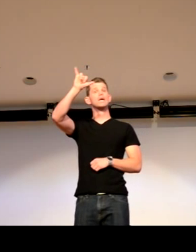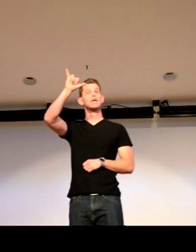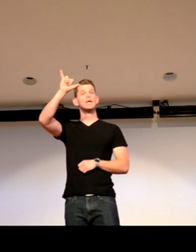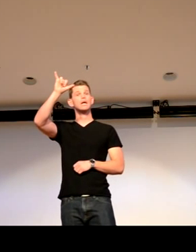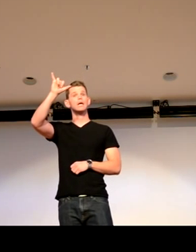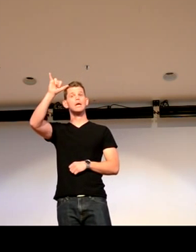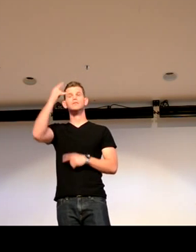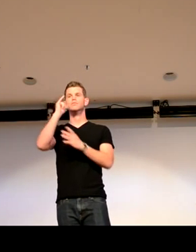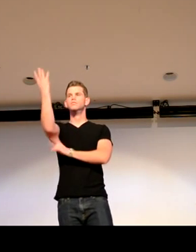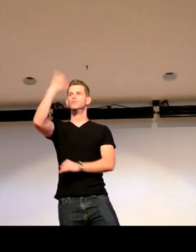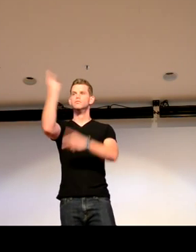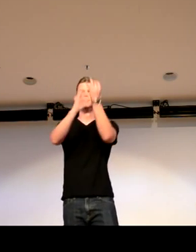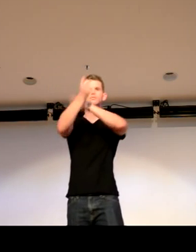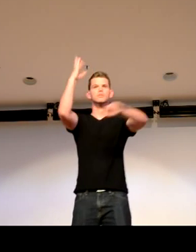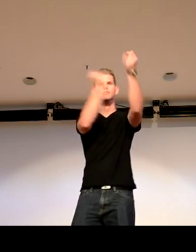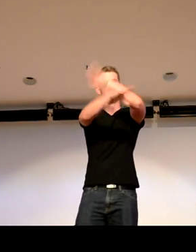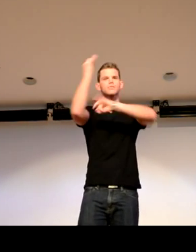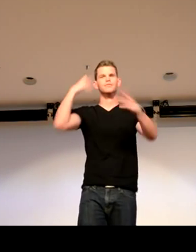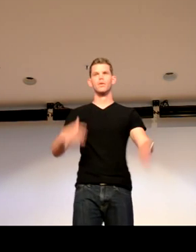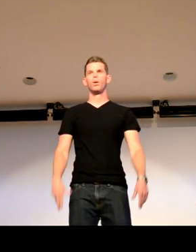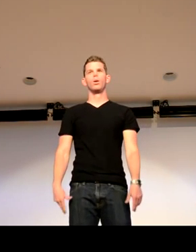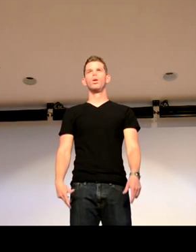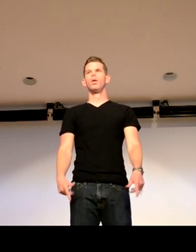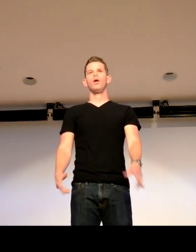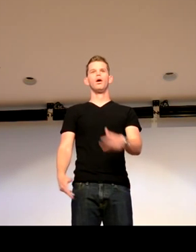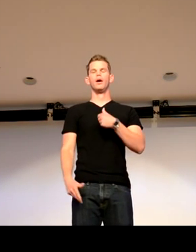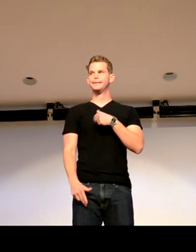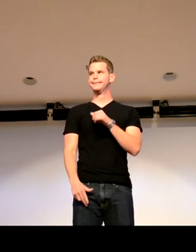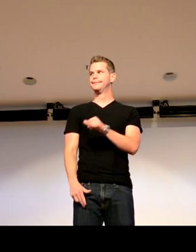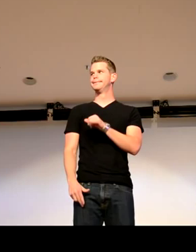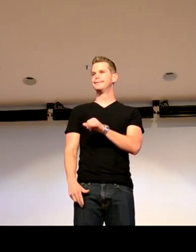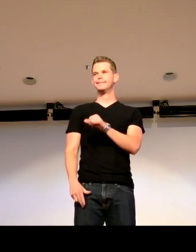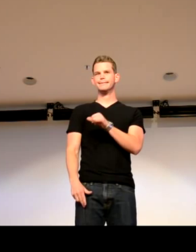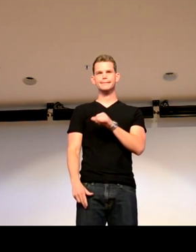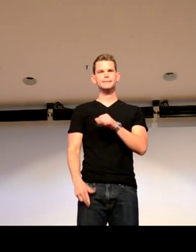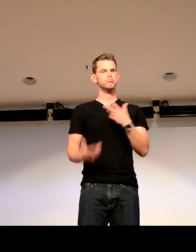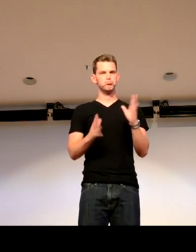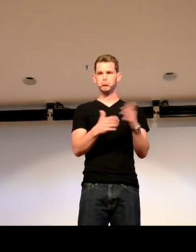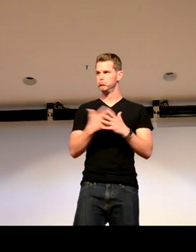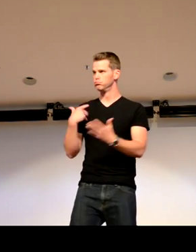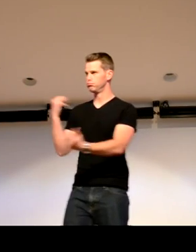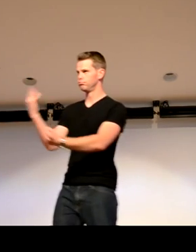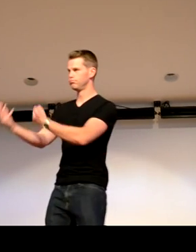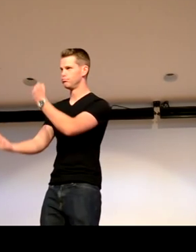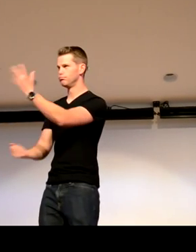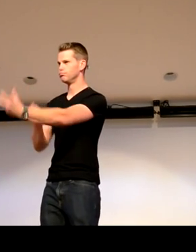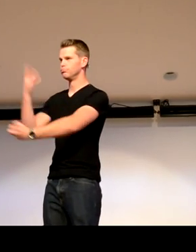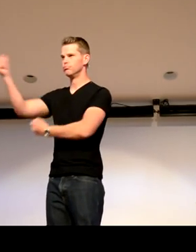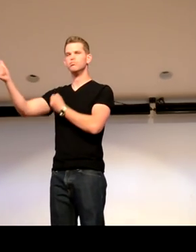try to help also Sean Burry you know he's he's crazy signer sometimes I don't know but sometimes